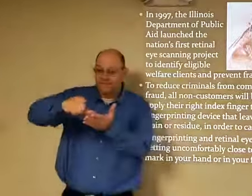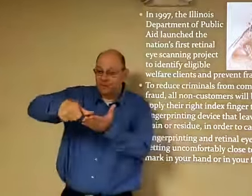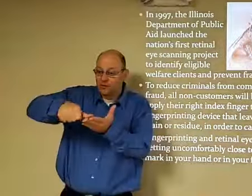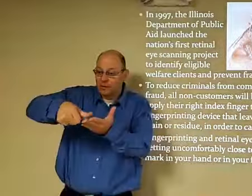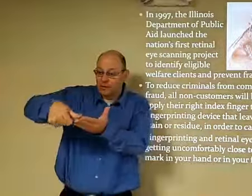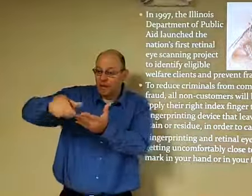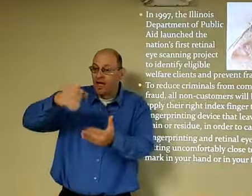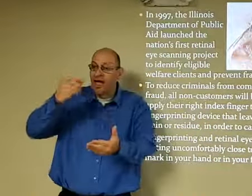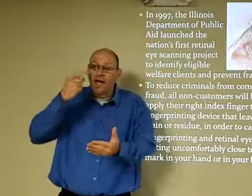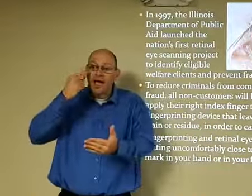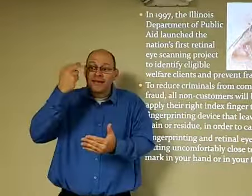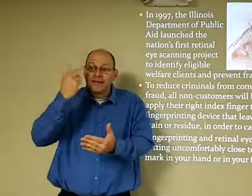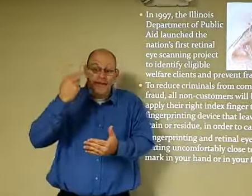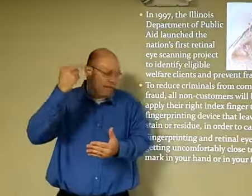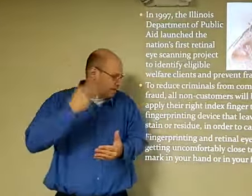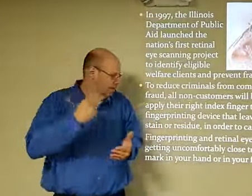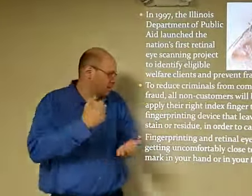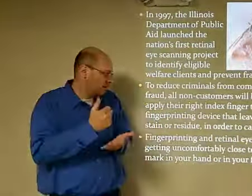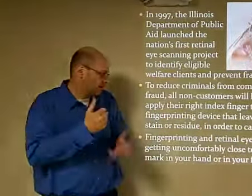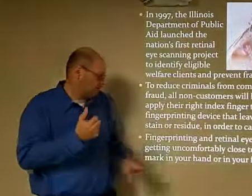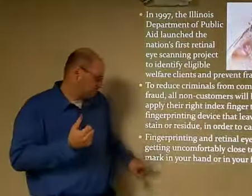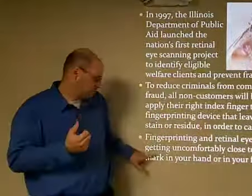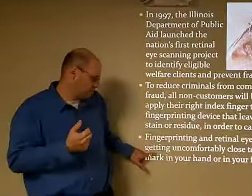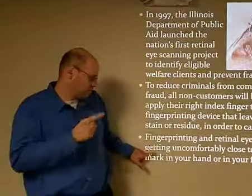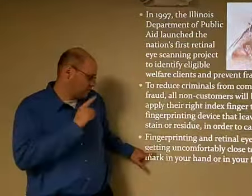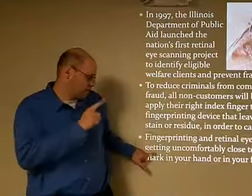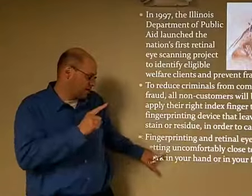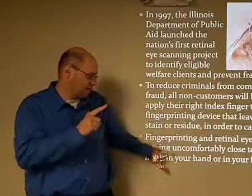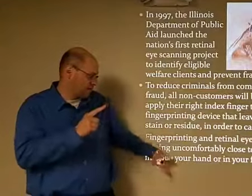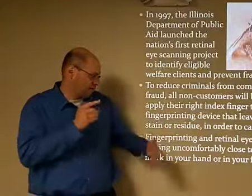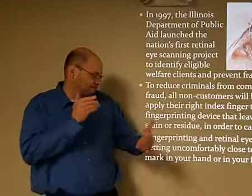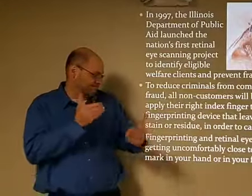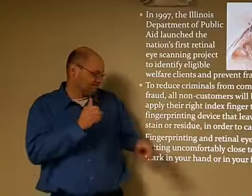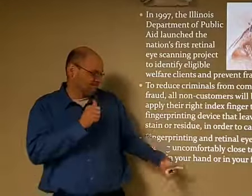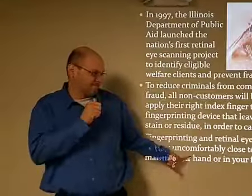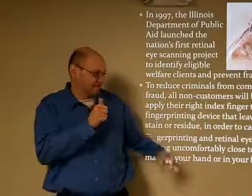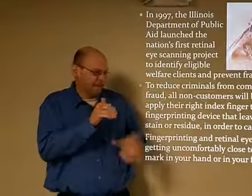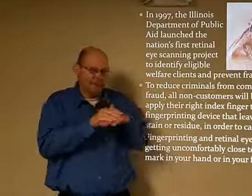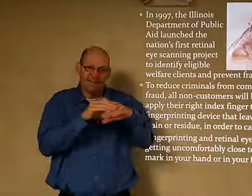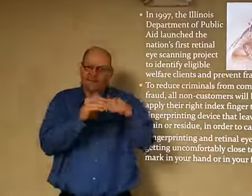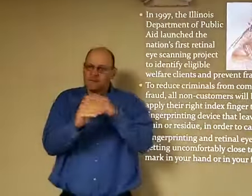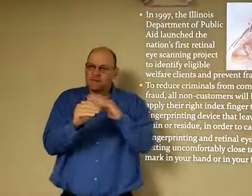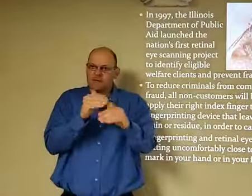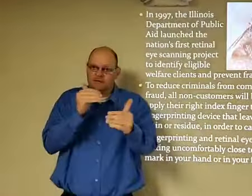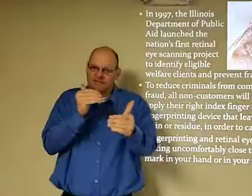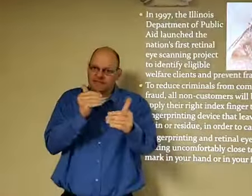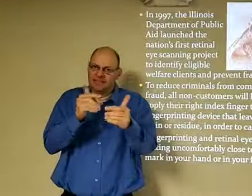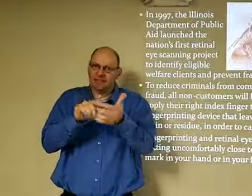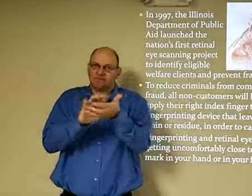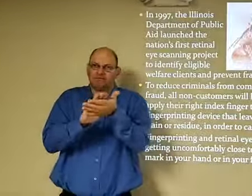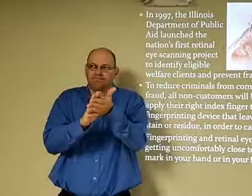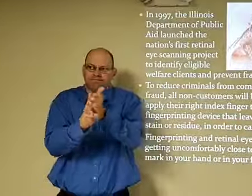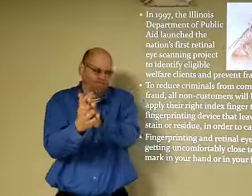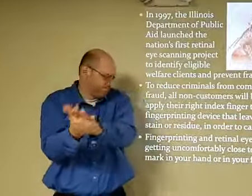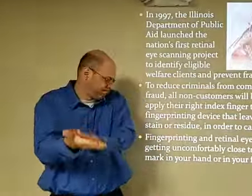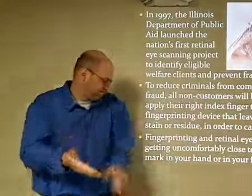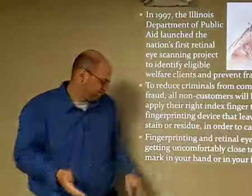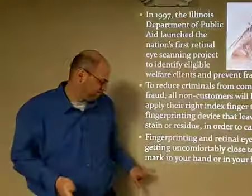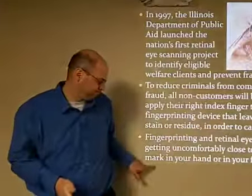So, you have the fingerprinting and the retinal eye scans. It's just really, in reality, it's just becoming very close